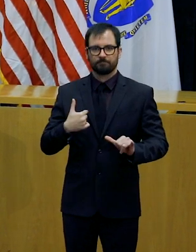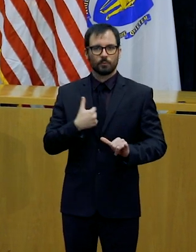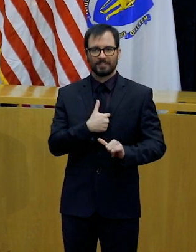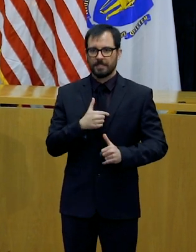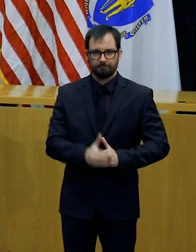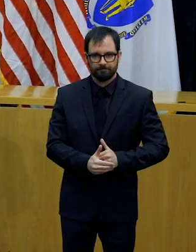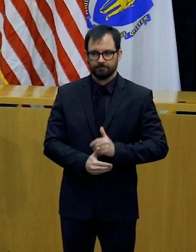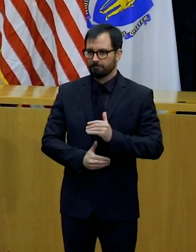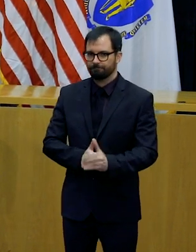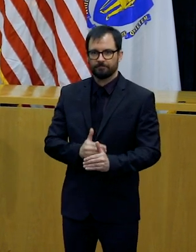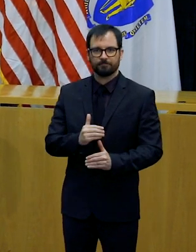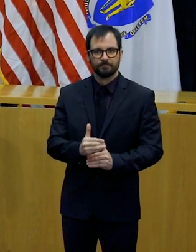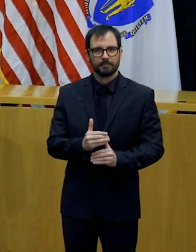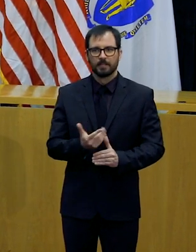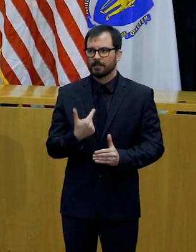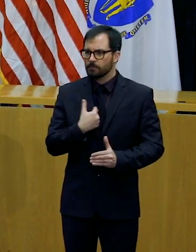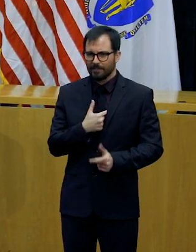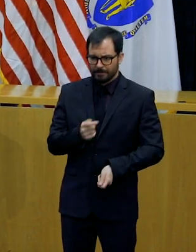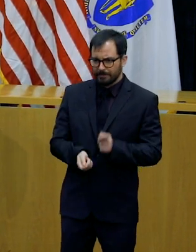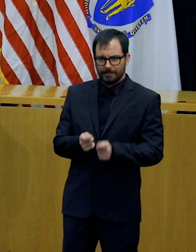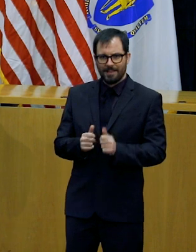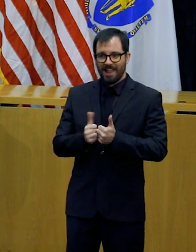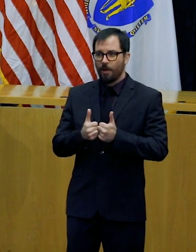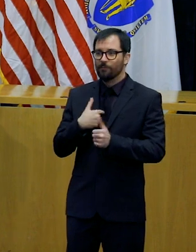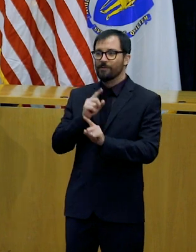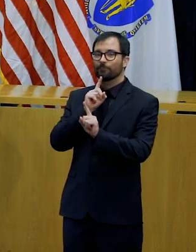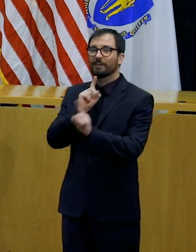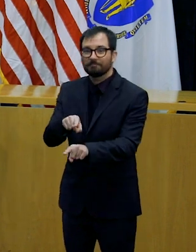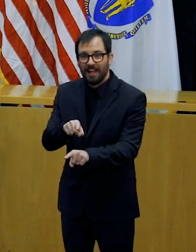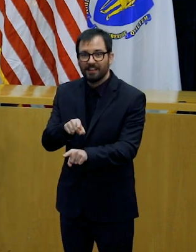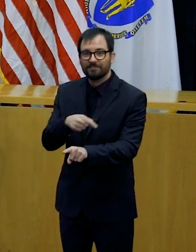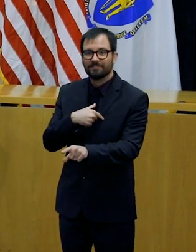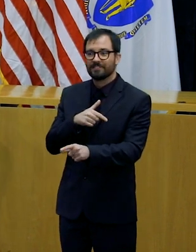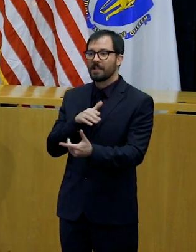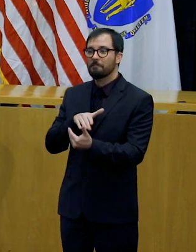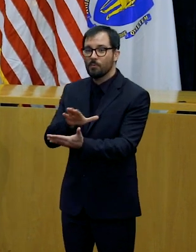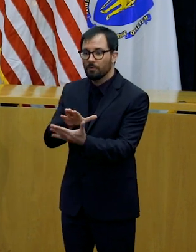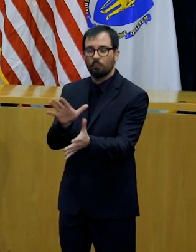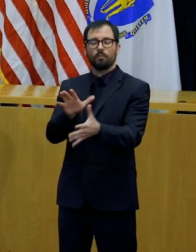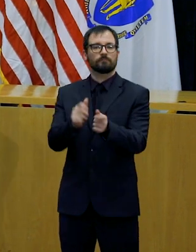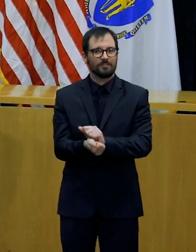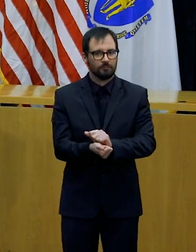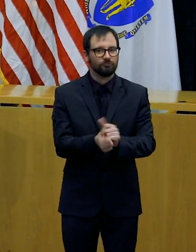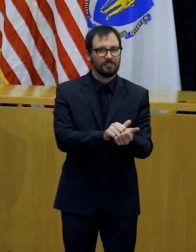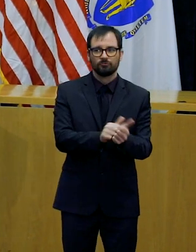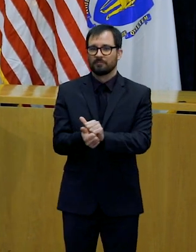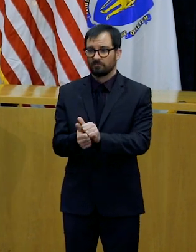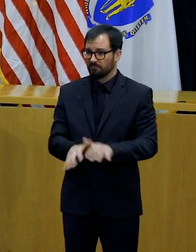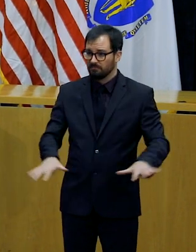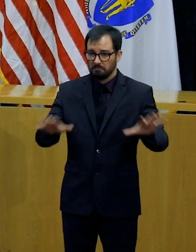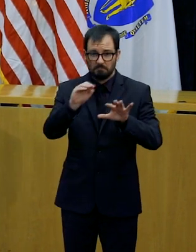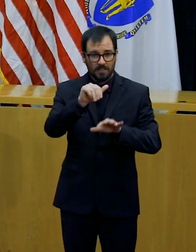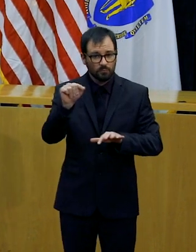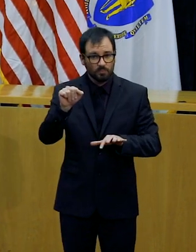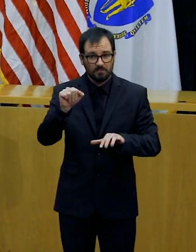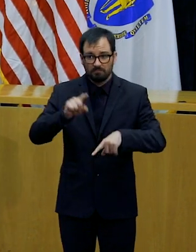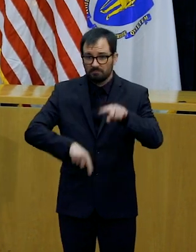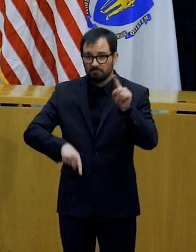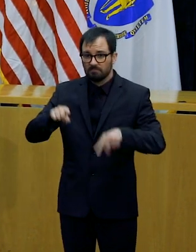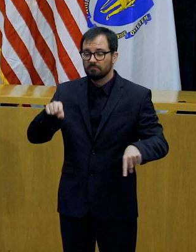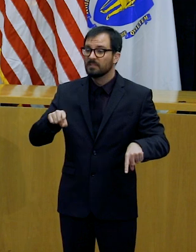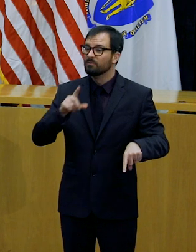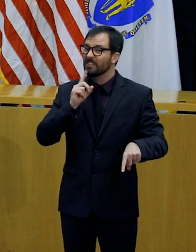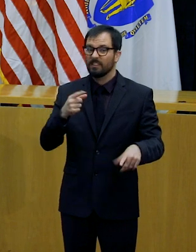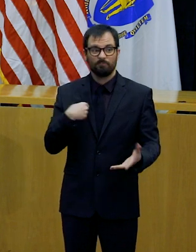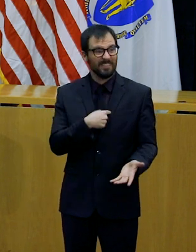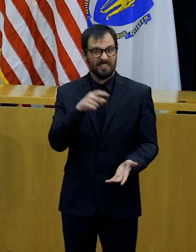serve the people of this commonwealth better, and to respond, react, and do what's necessary to keep the people of